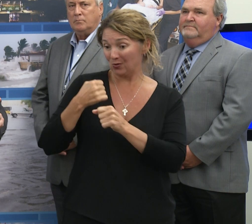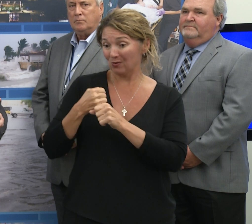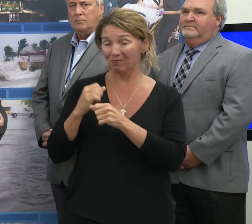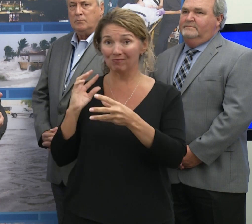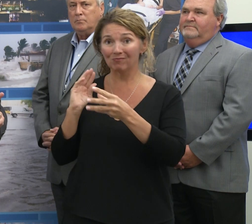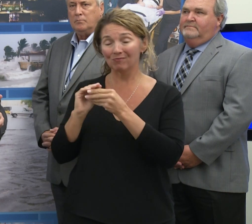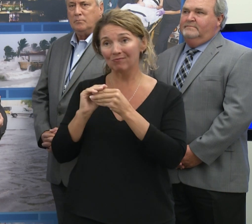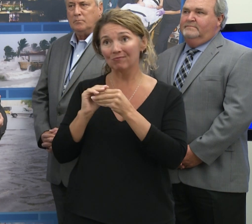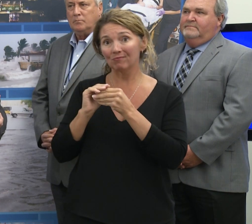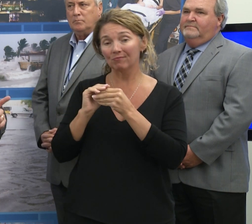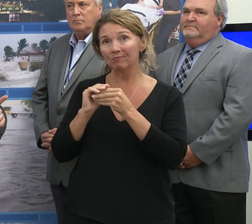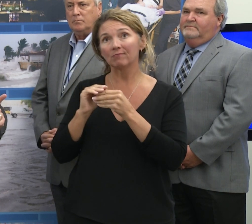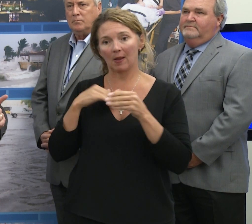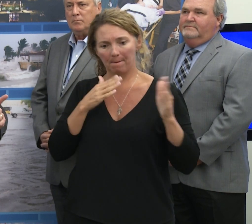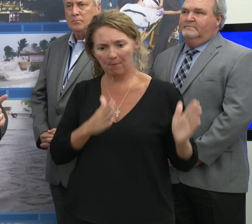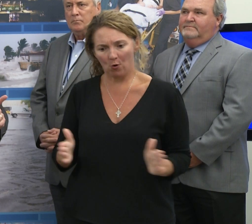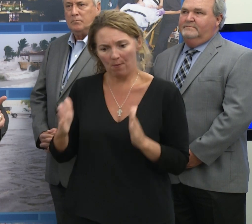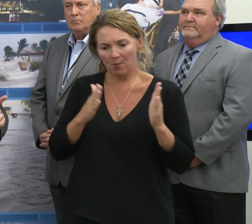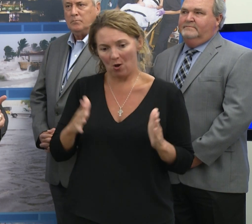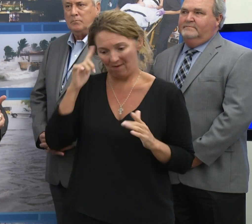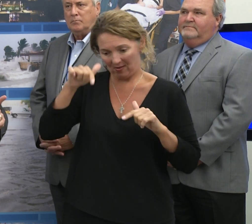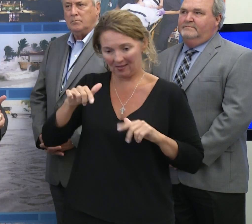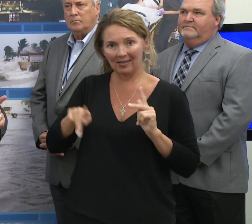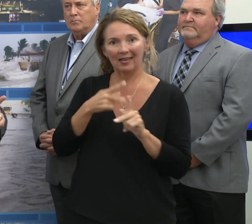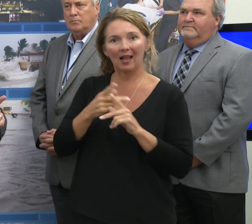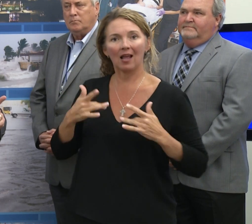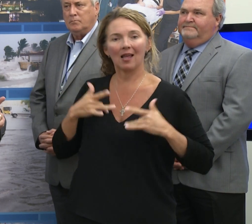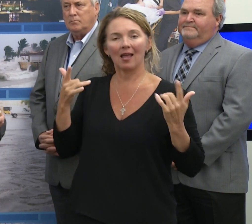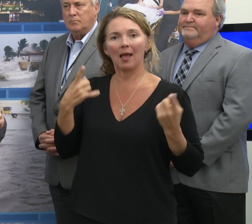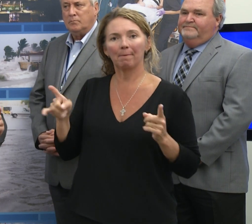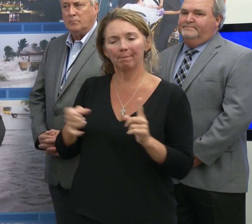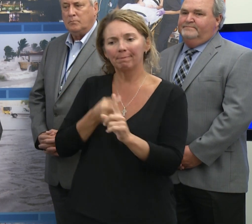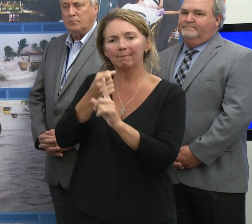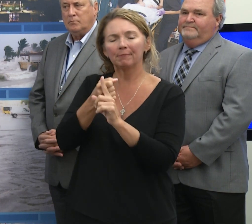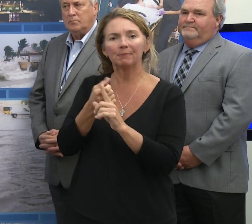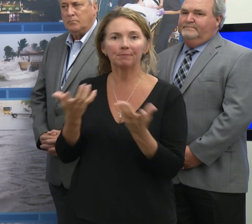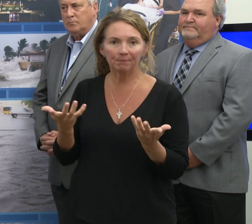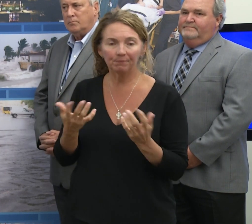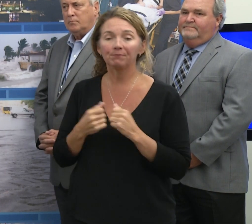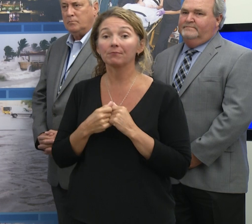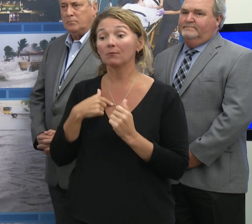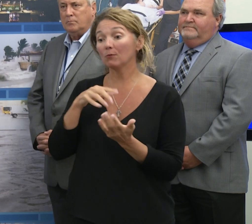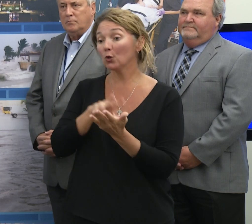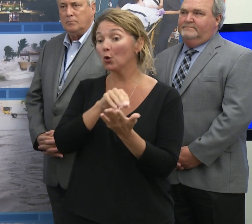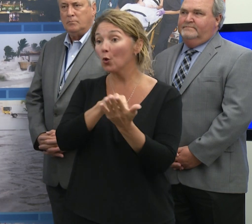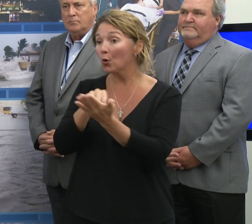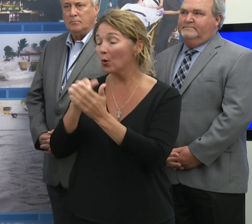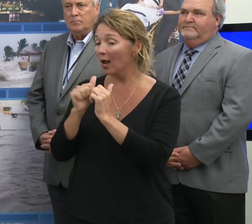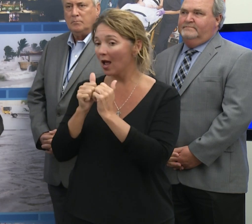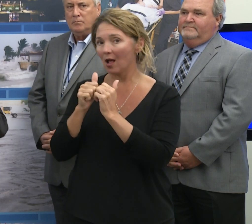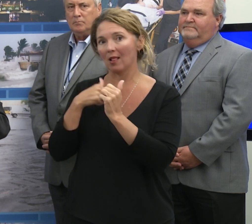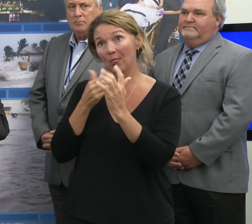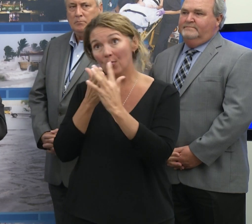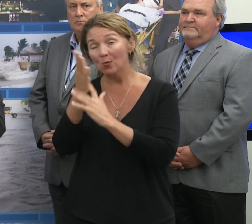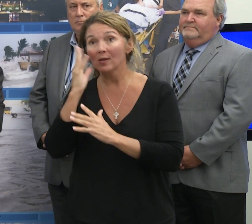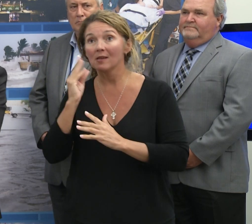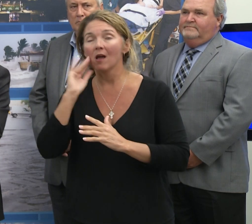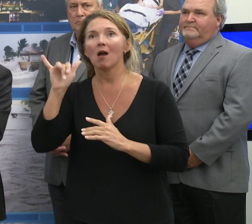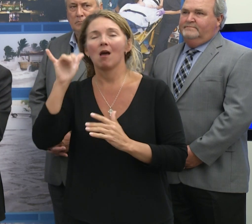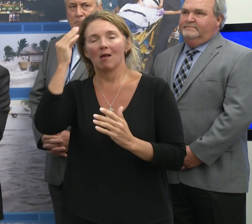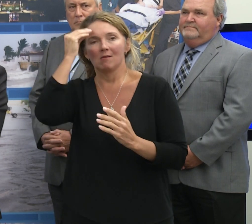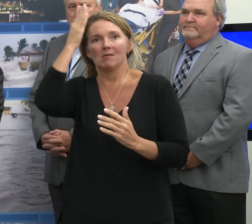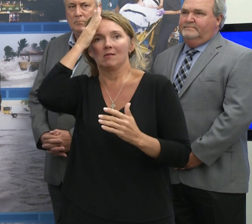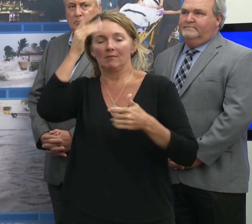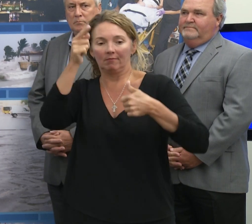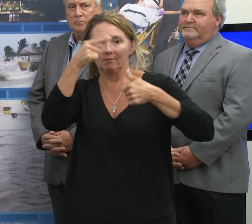preparing for these kinds of events. And we learn from every one of them that we go through. As we